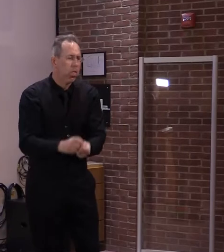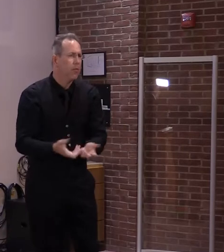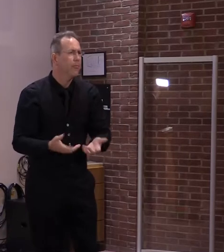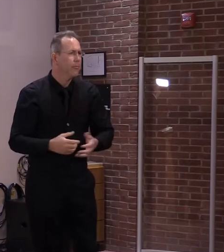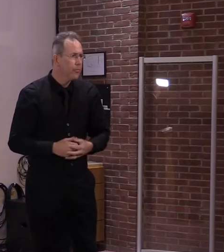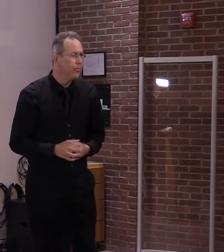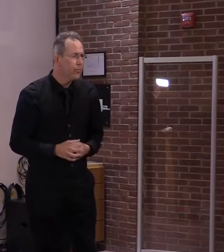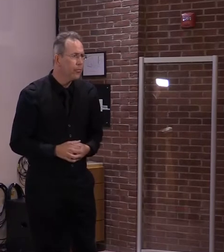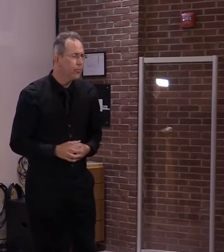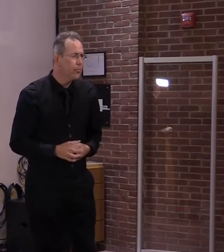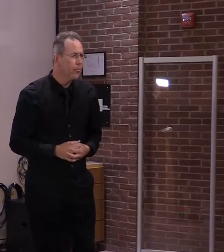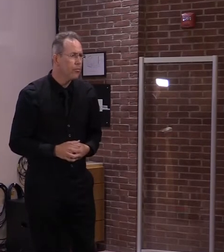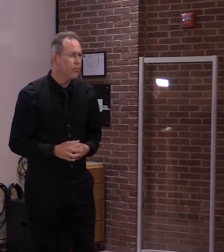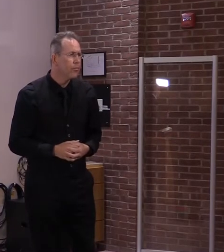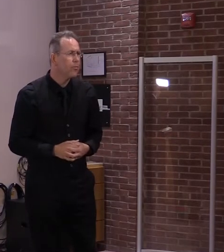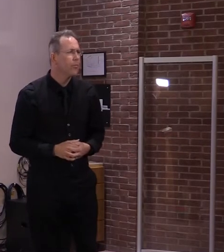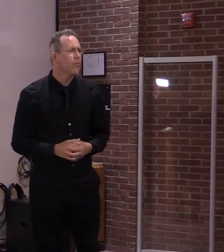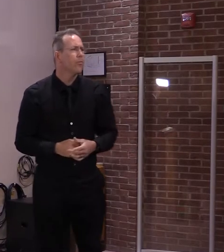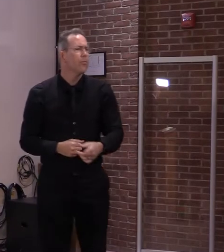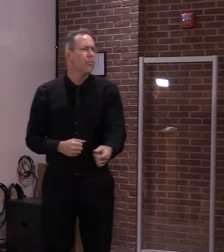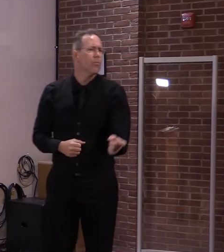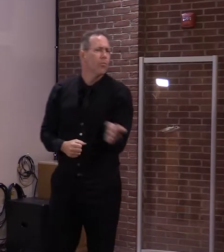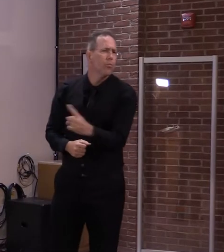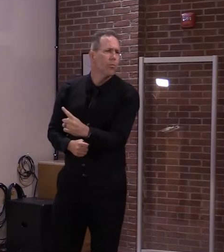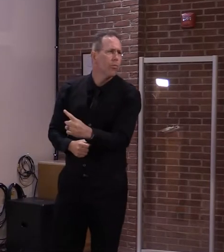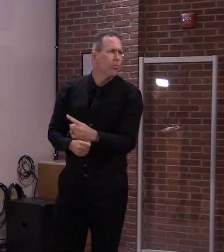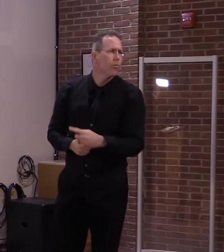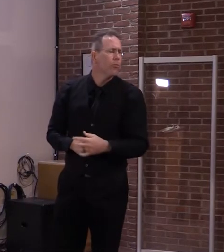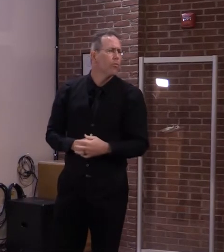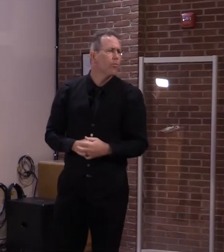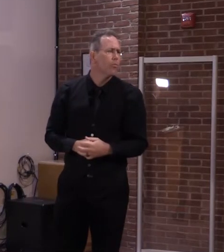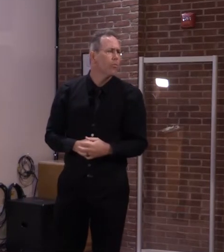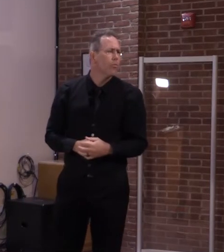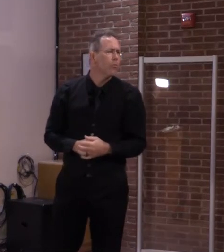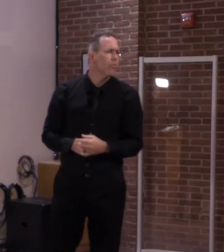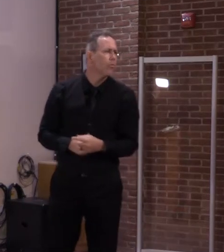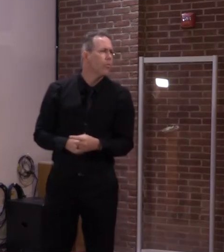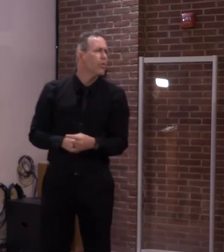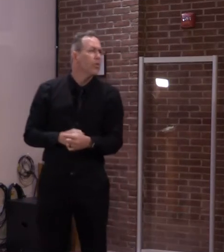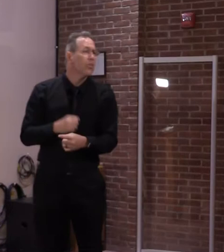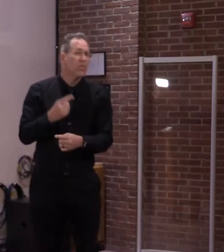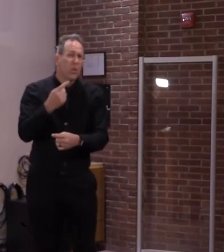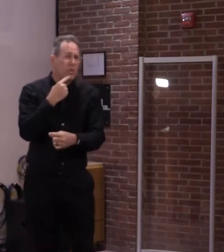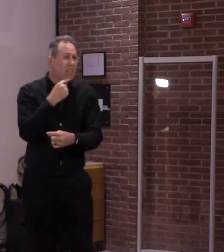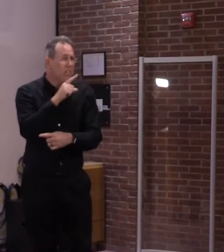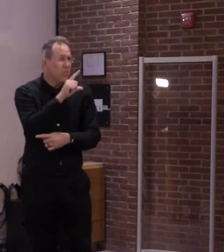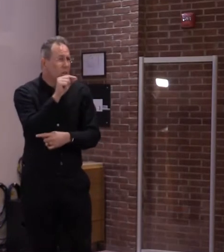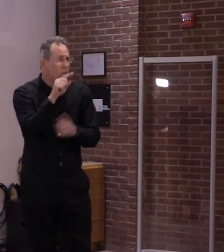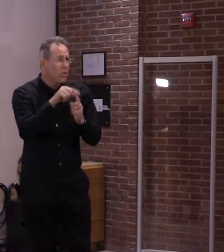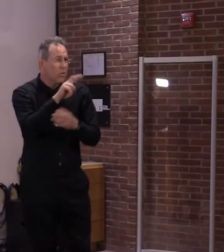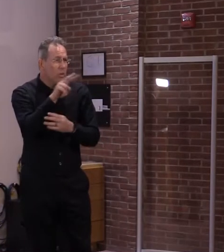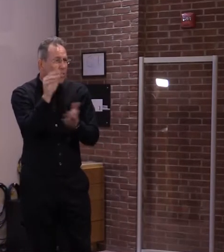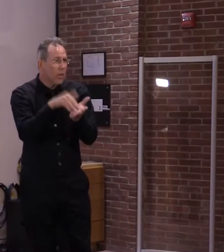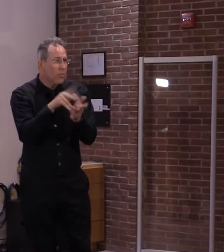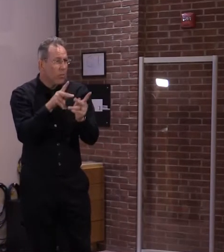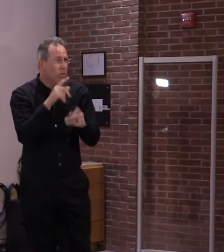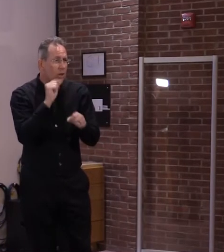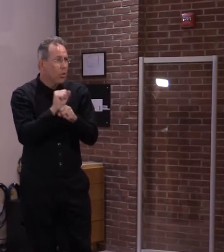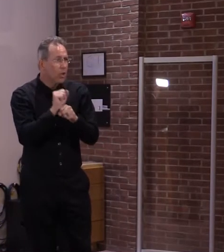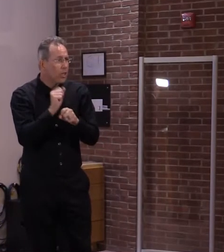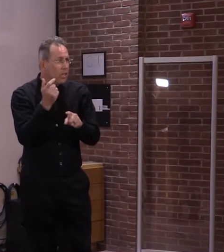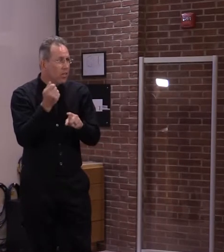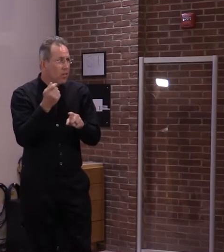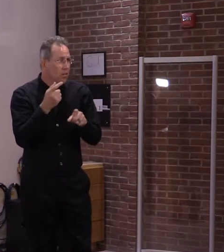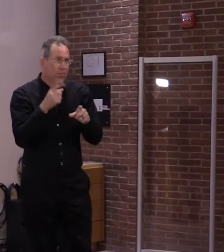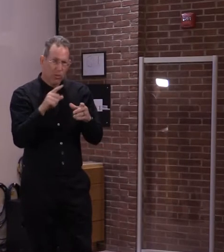between 20 and 22,000 people will start, will need to start showing that they are looking for work and making contact